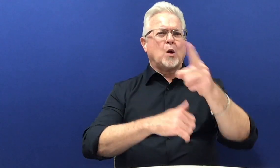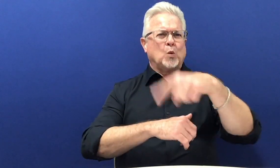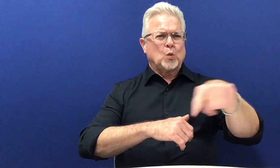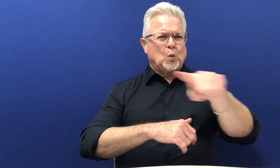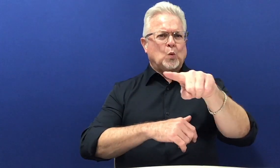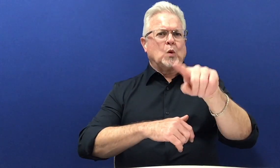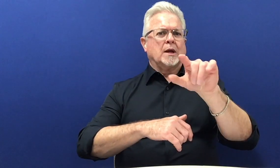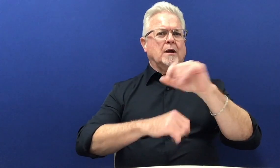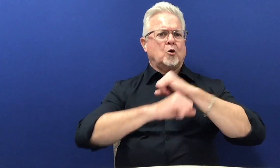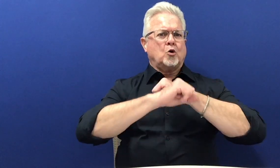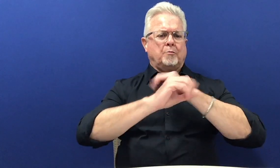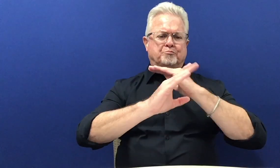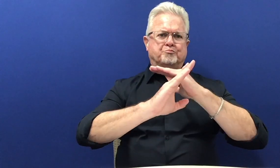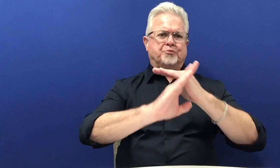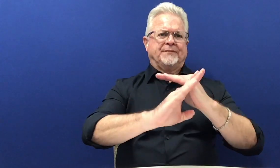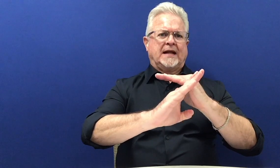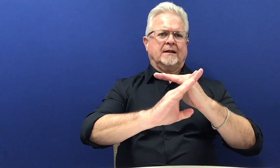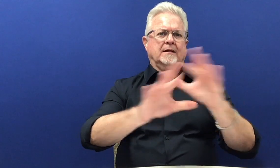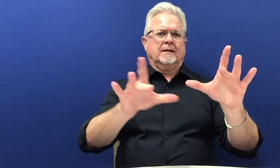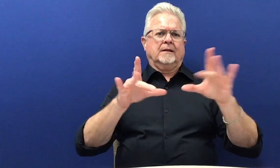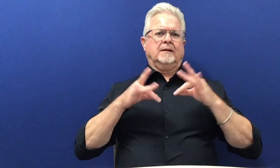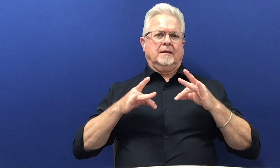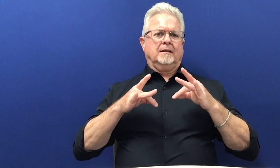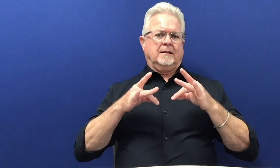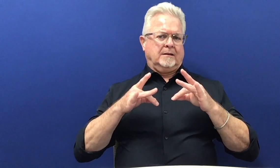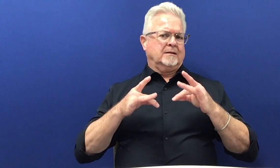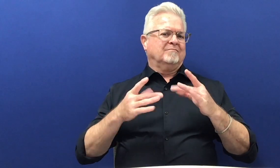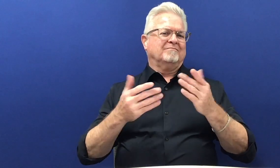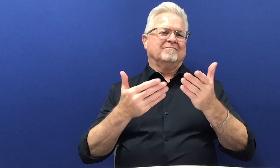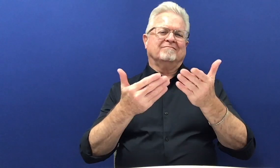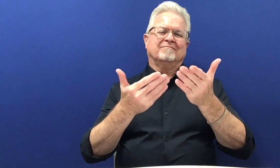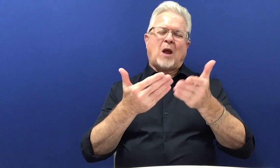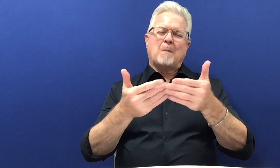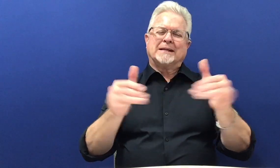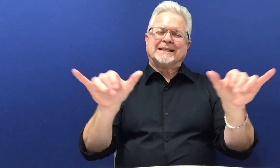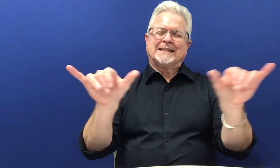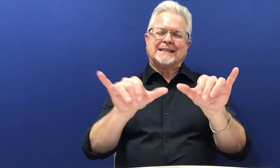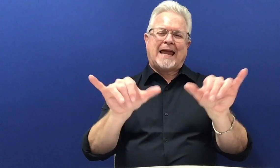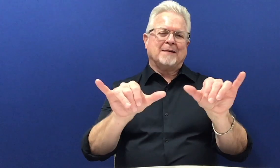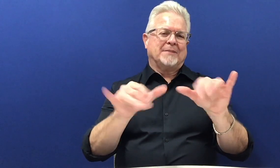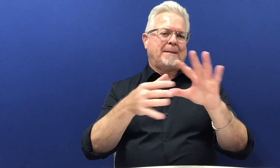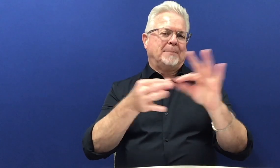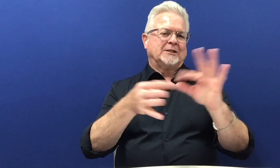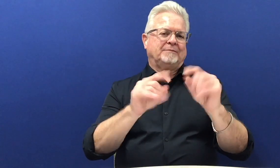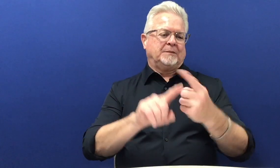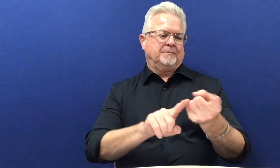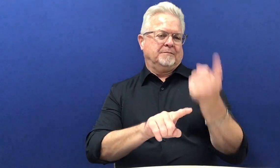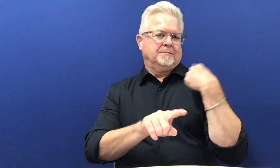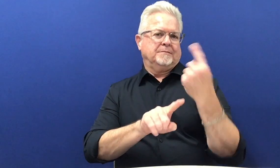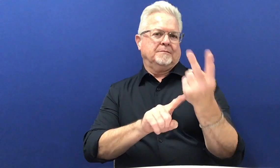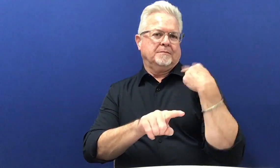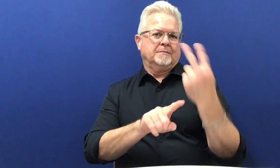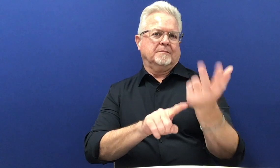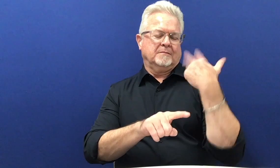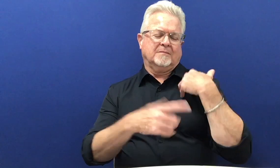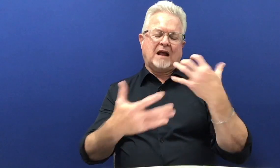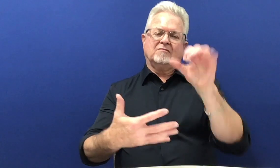I'd like to take a moment to talk to you about how you can prevent contracting some of these illnesses. These